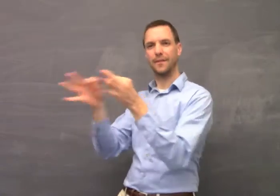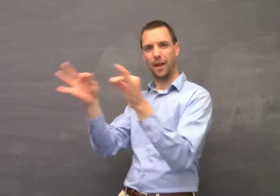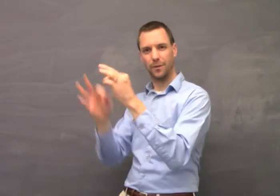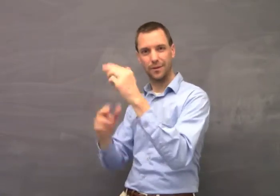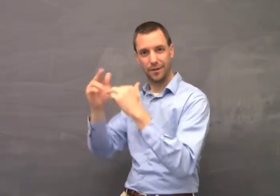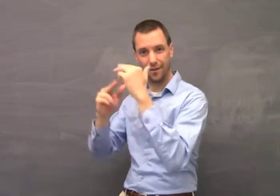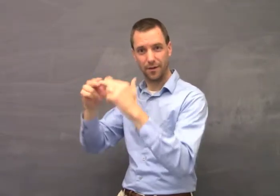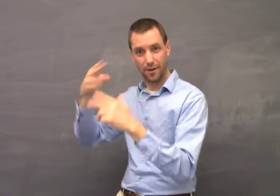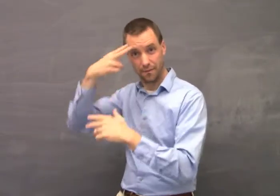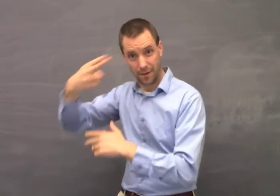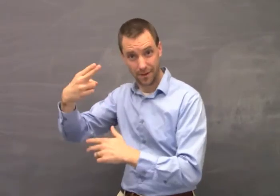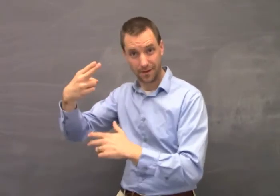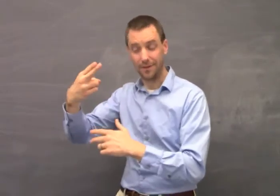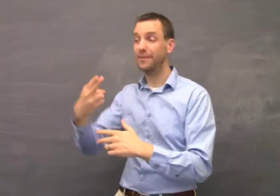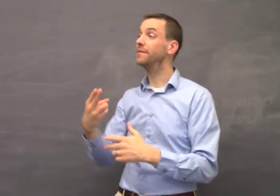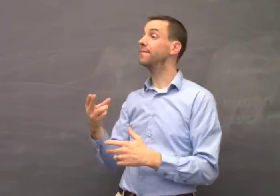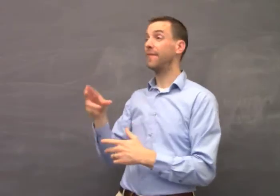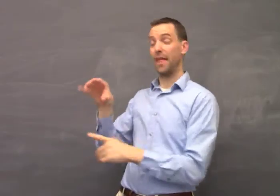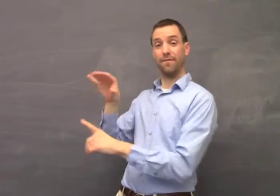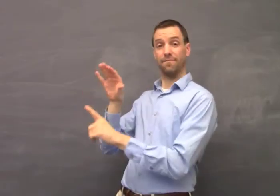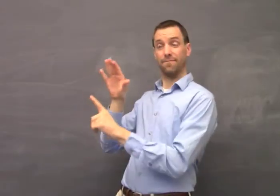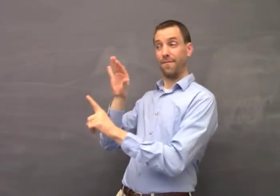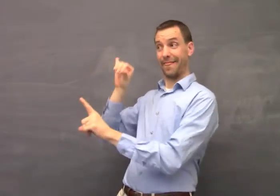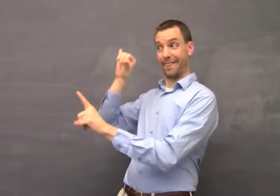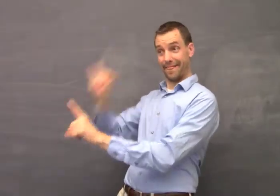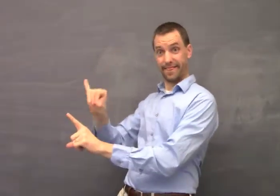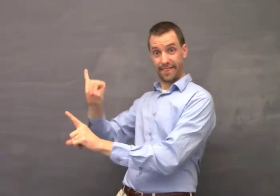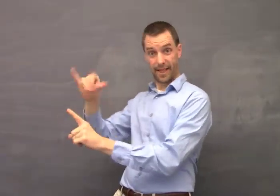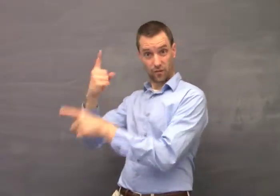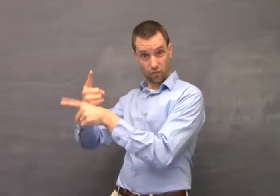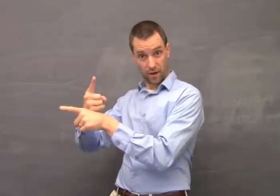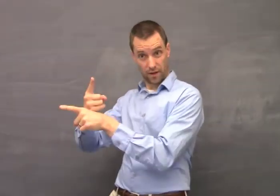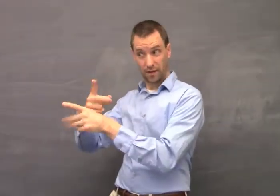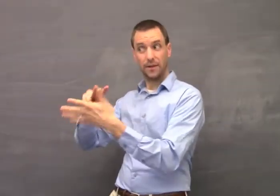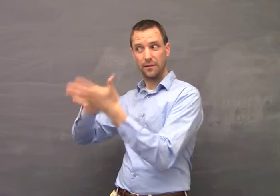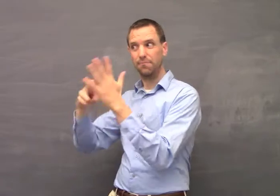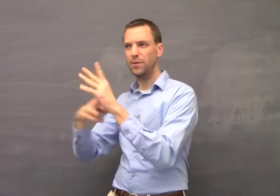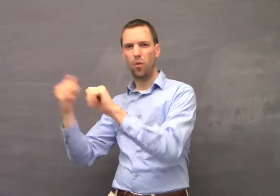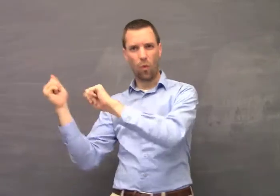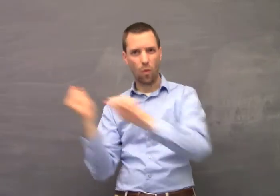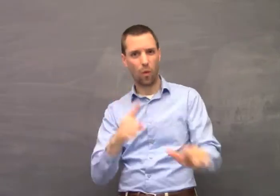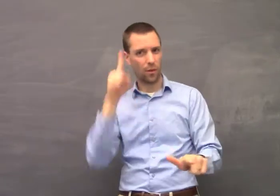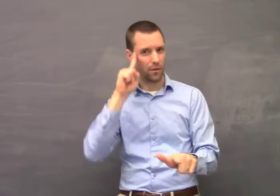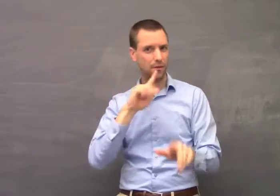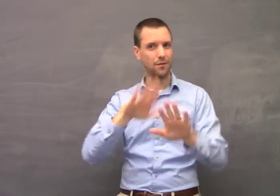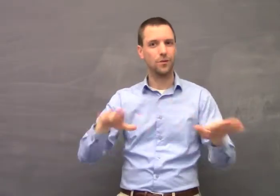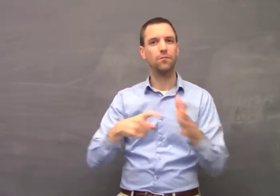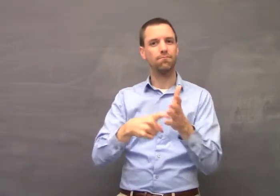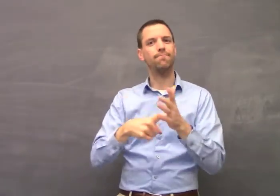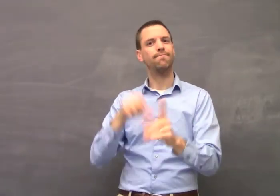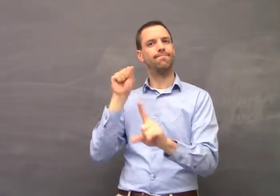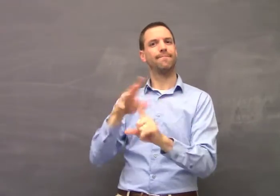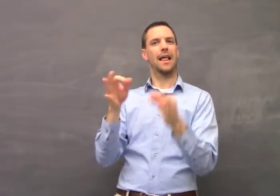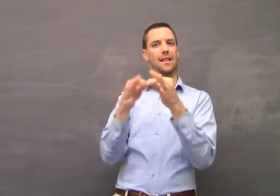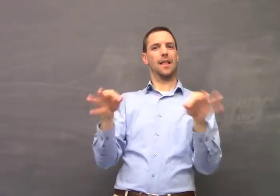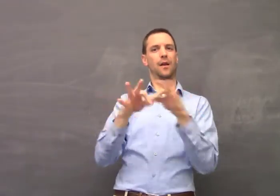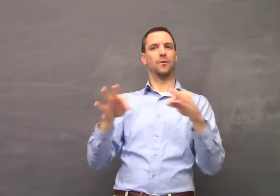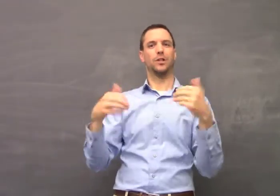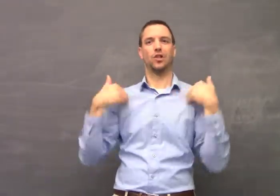So we call this the language scaffolding hypothesis. And if that view is correct, that suggests that all deaf children really